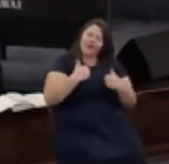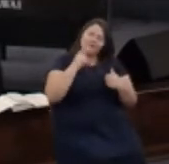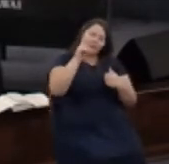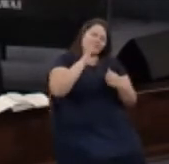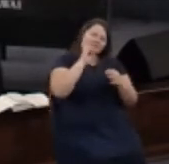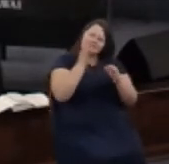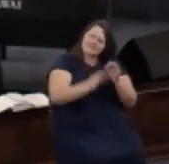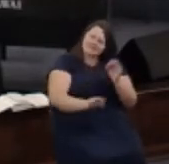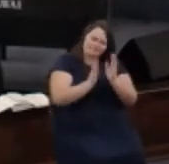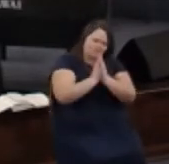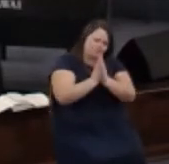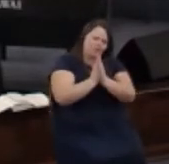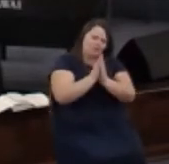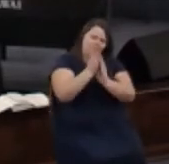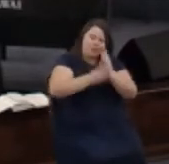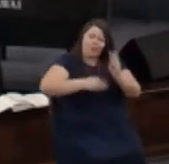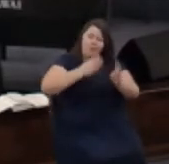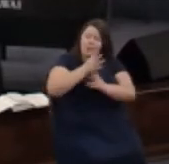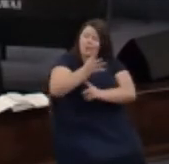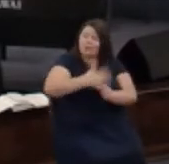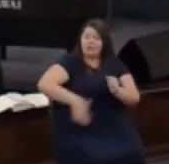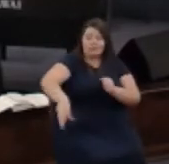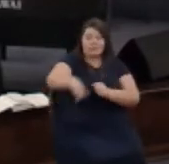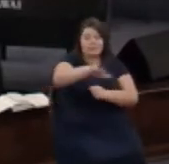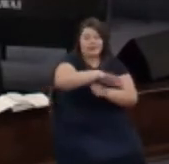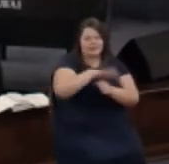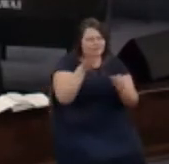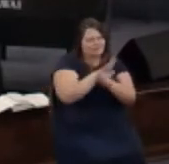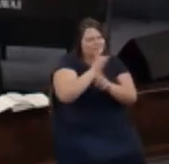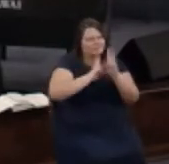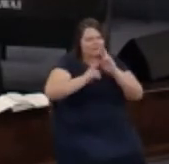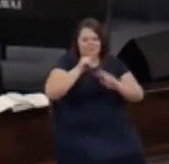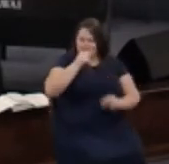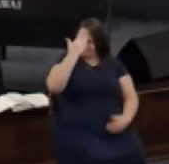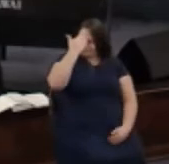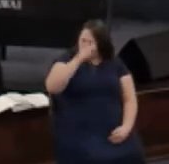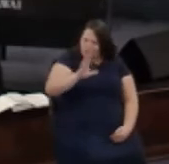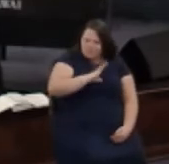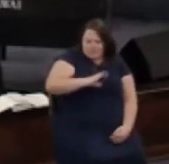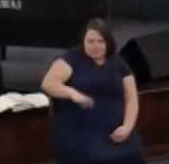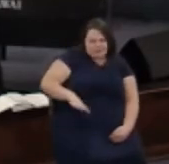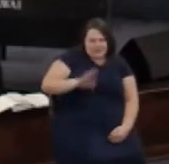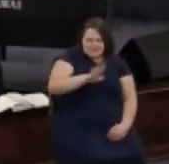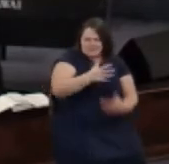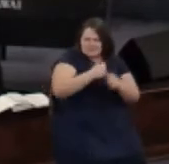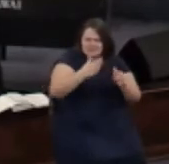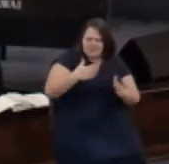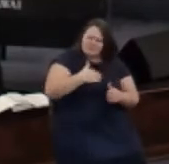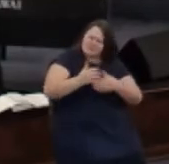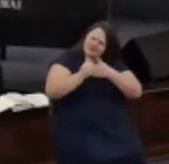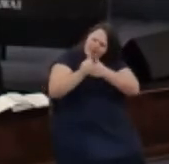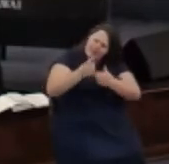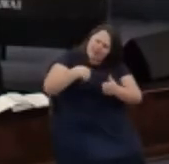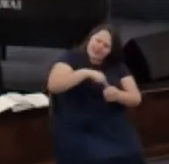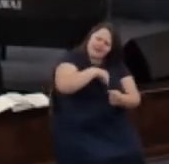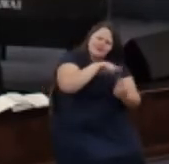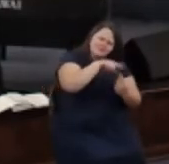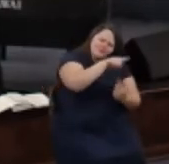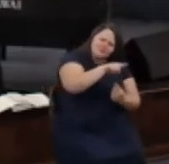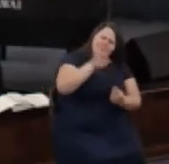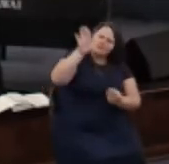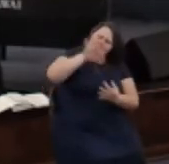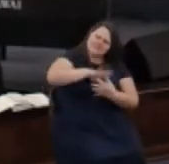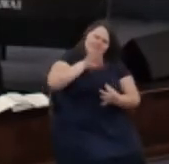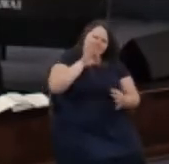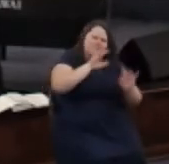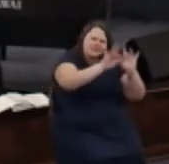God the world around us is full of people who don't know Christ as their Savior lead us to them let your spirit go out and touch